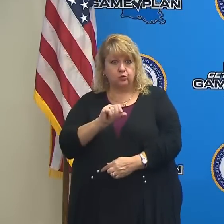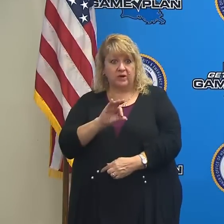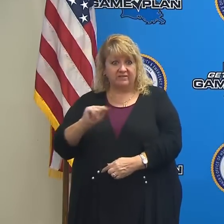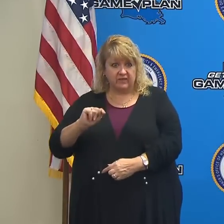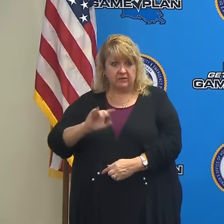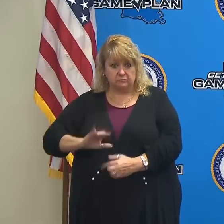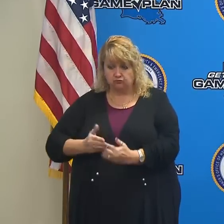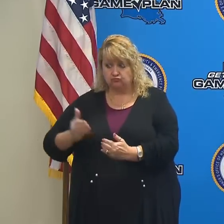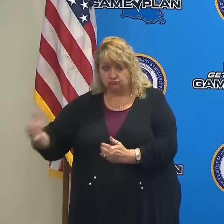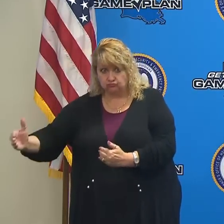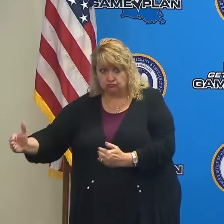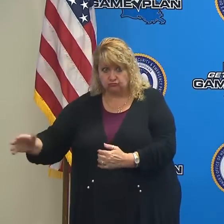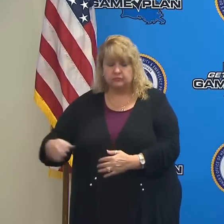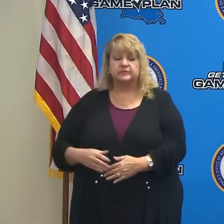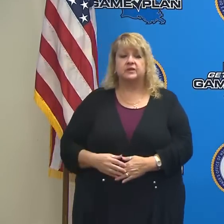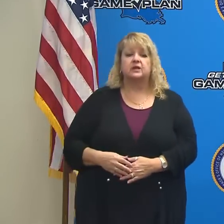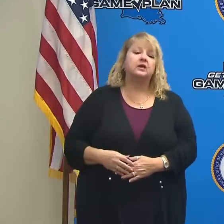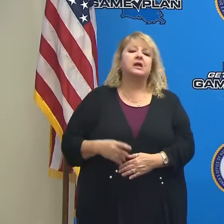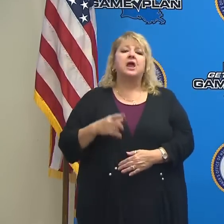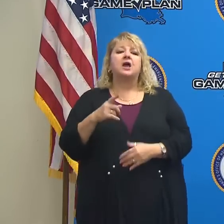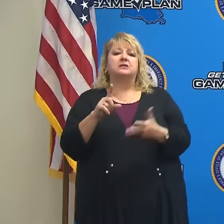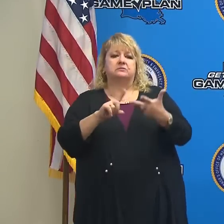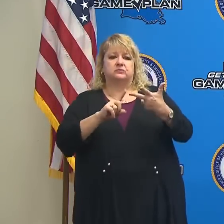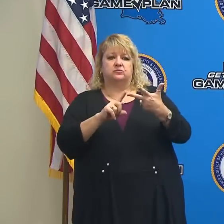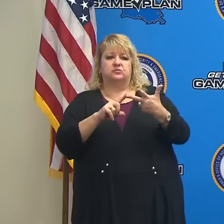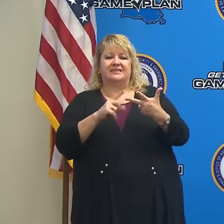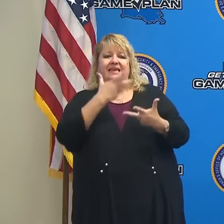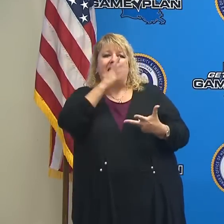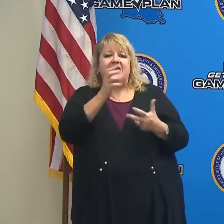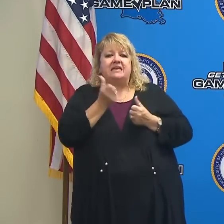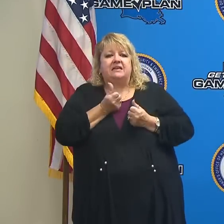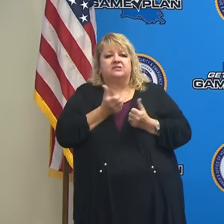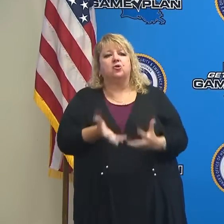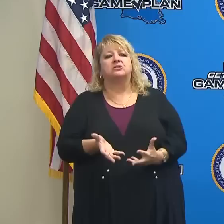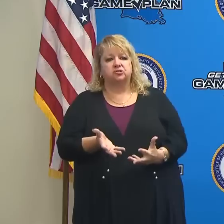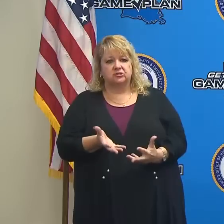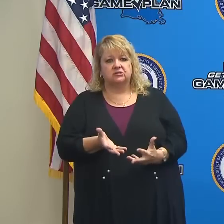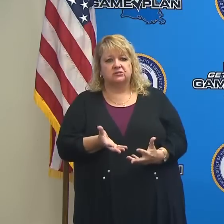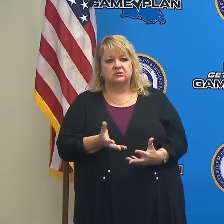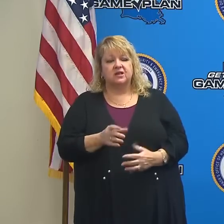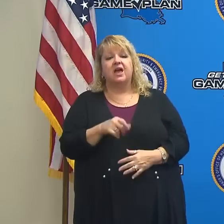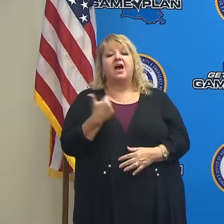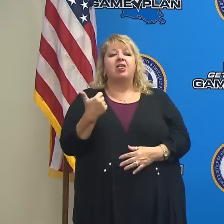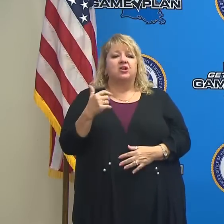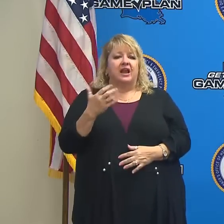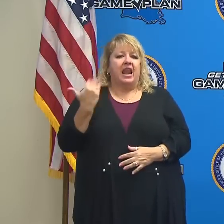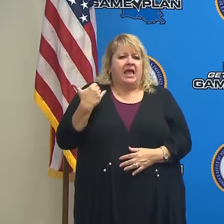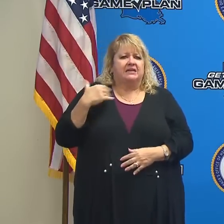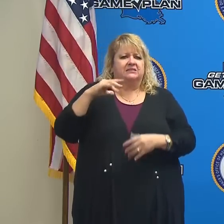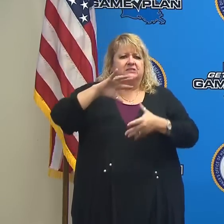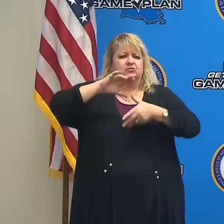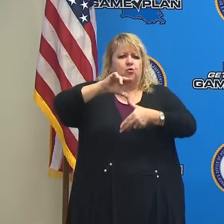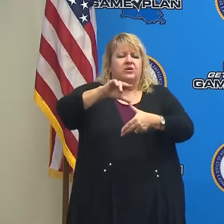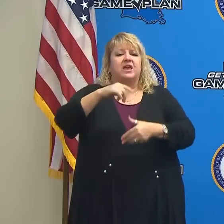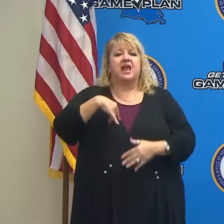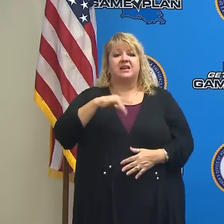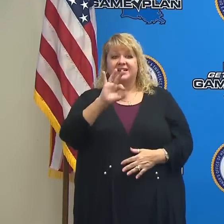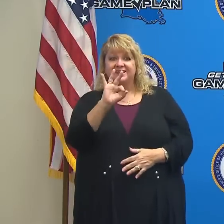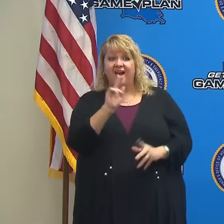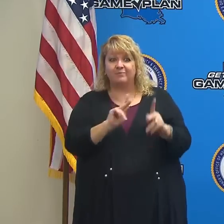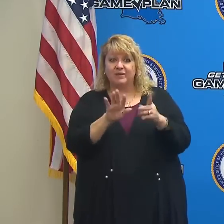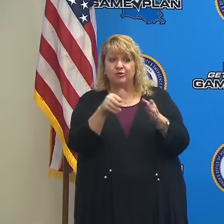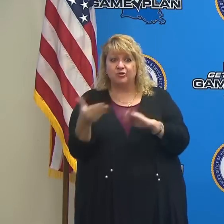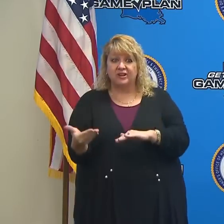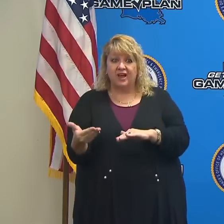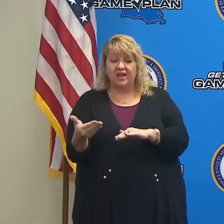storm season is heat exhaustion. During last storm season, had another nine people die from heat exhaustion.